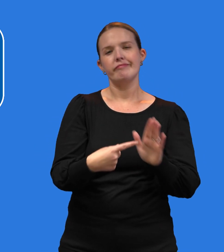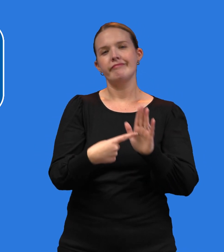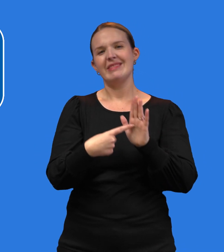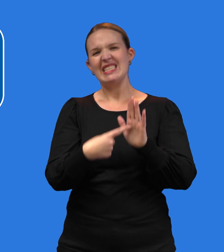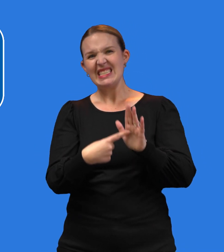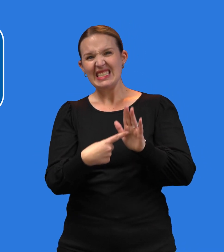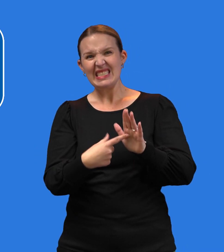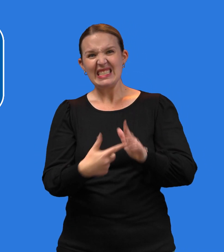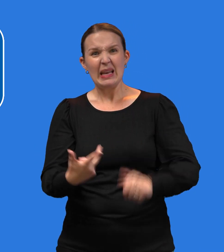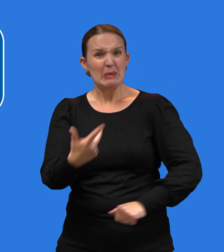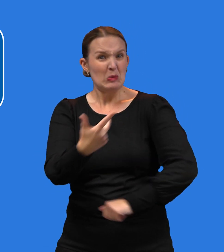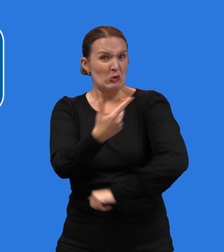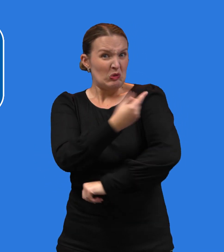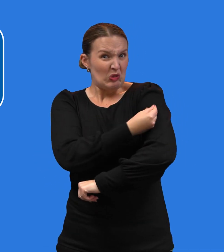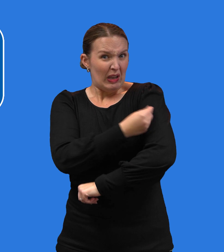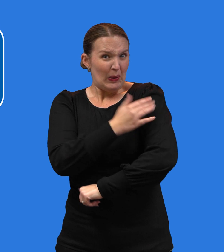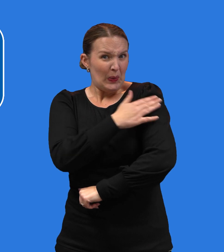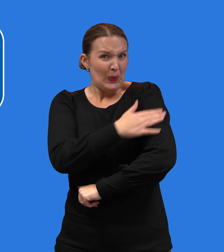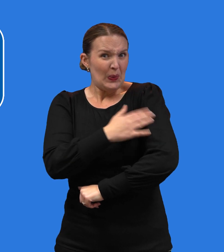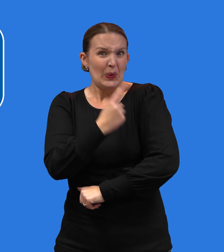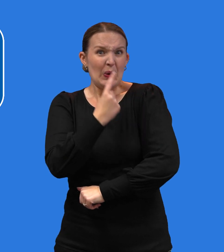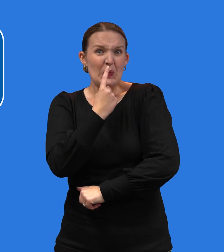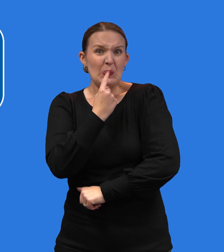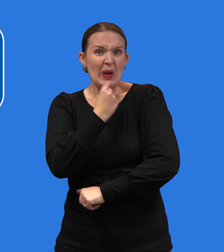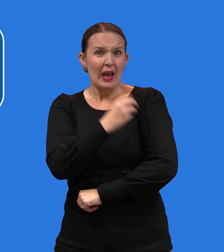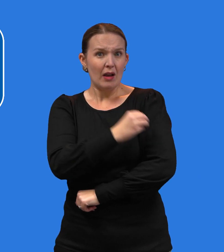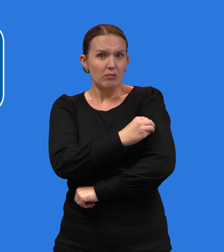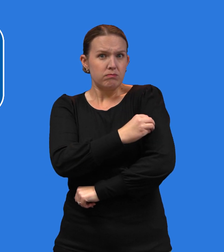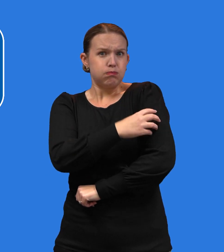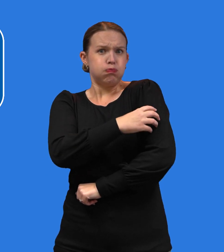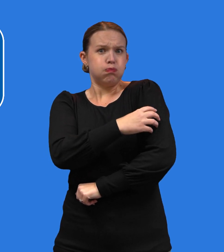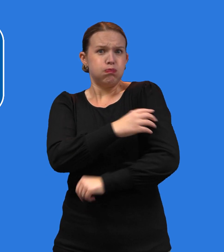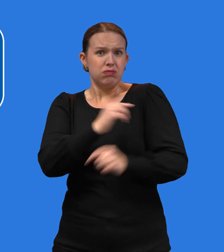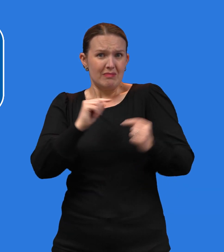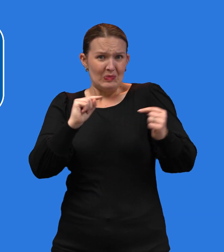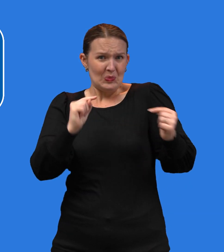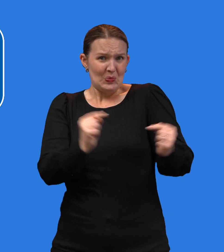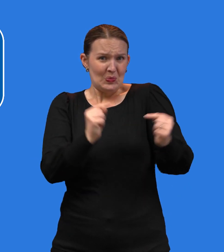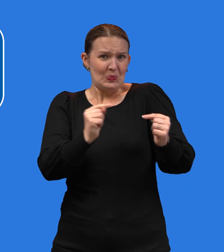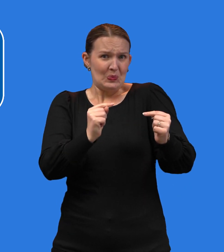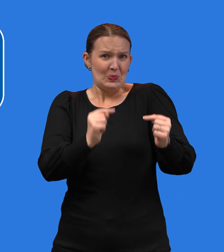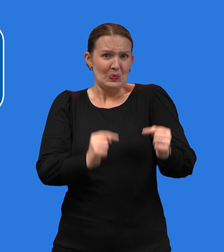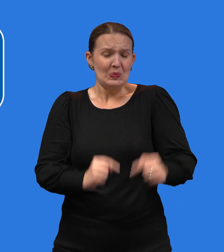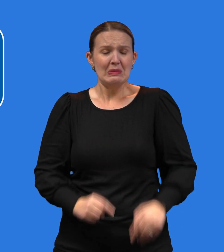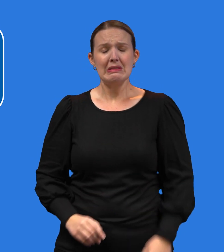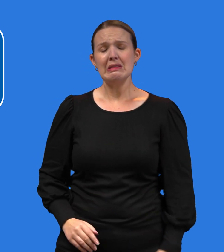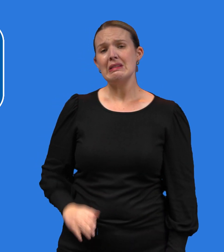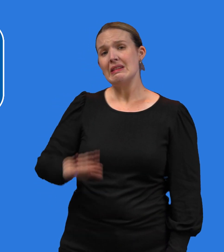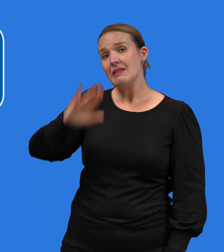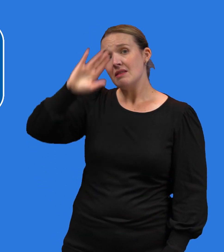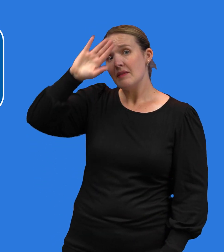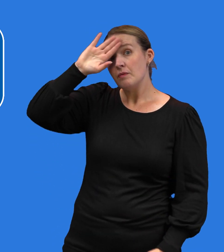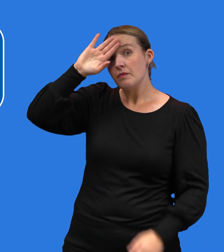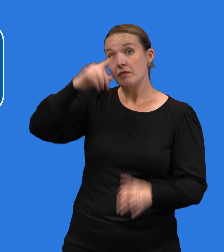These side effects may include pain, swelling, and